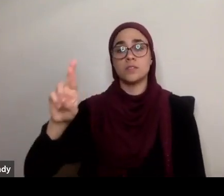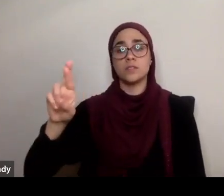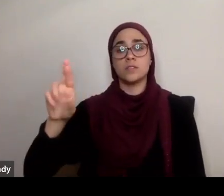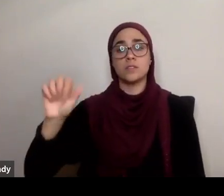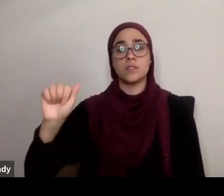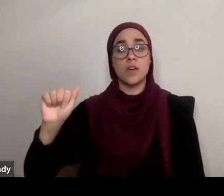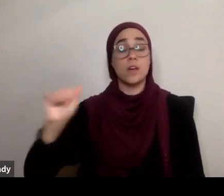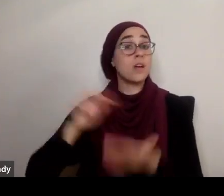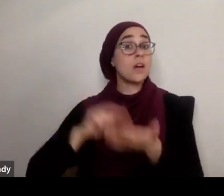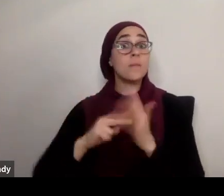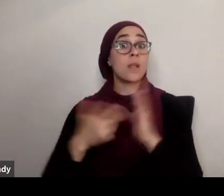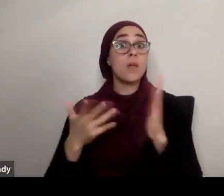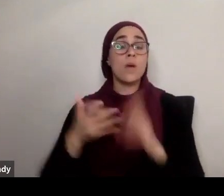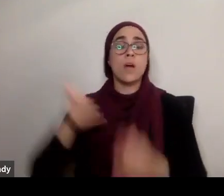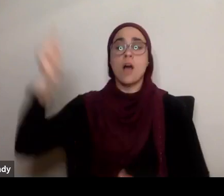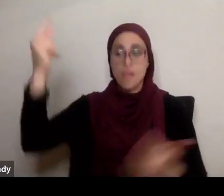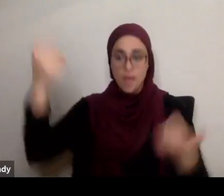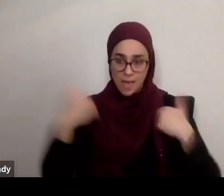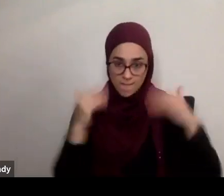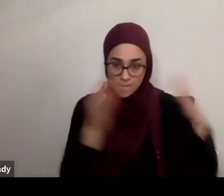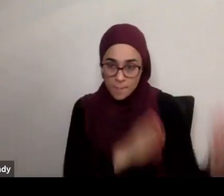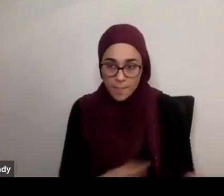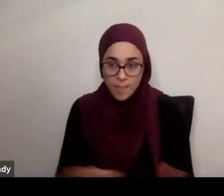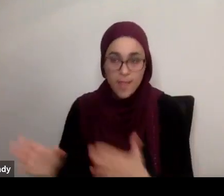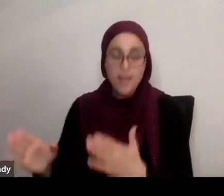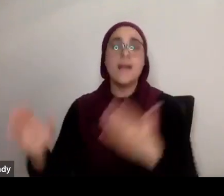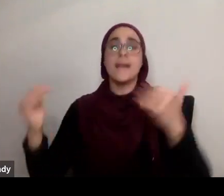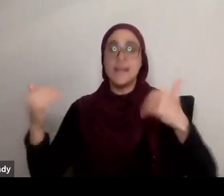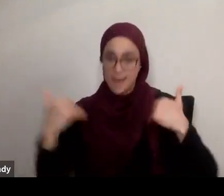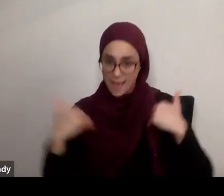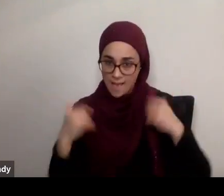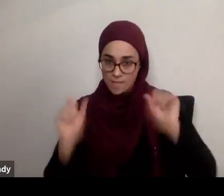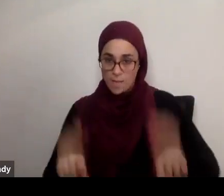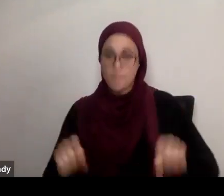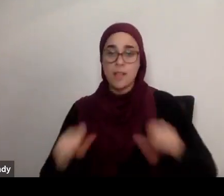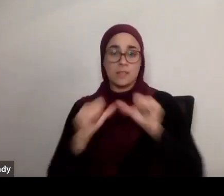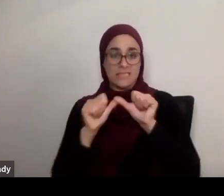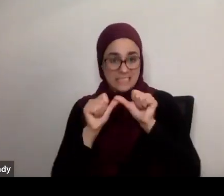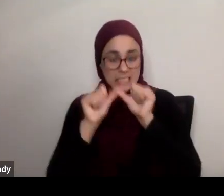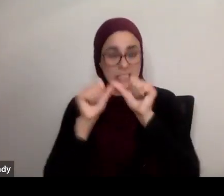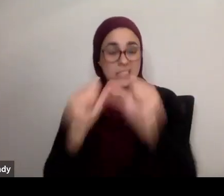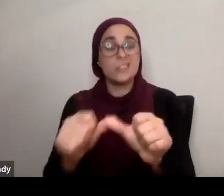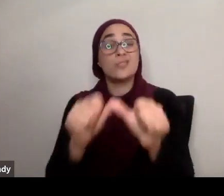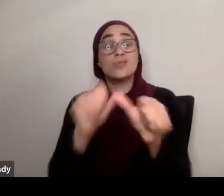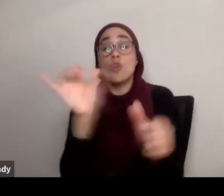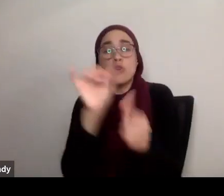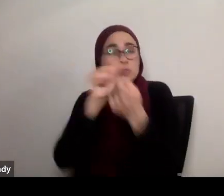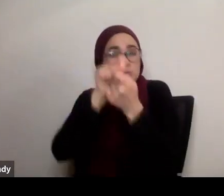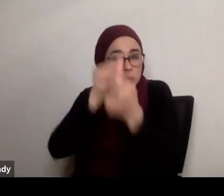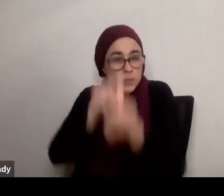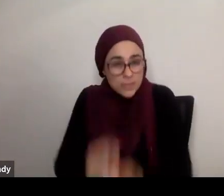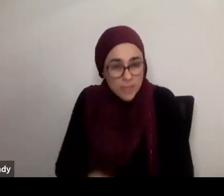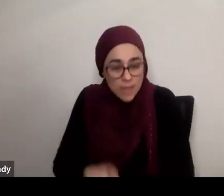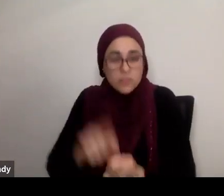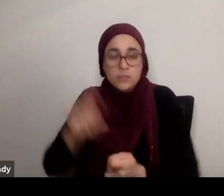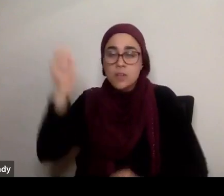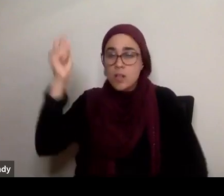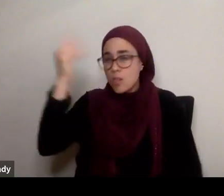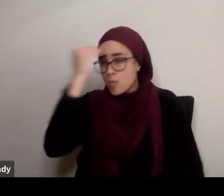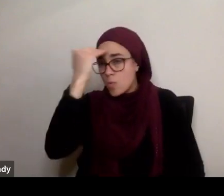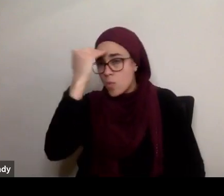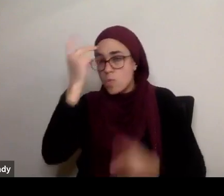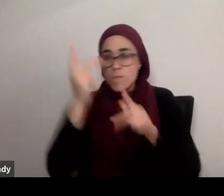execute that plan and to have very precise calculations, like taqadir, where you basically, you're weighing out, you're calculating.